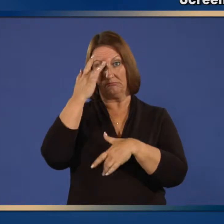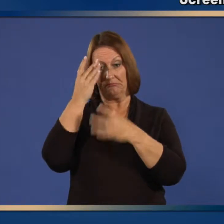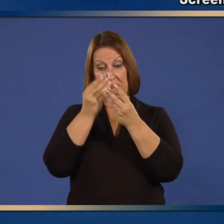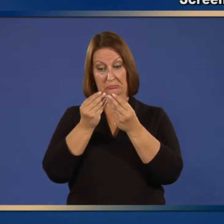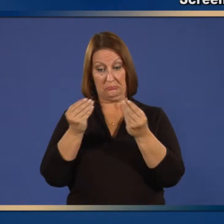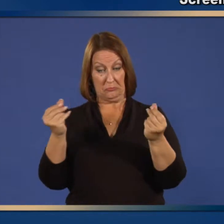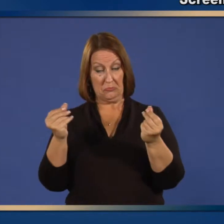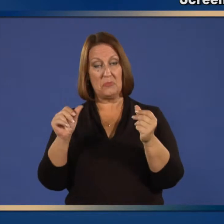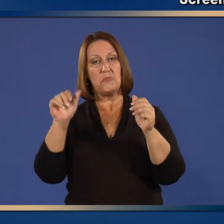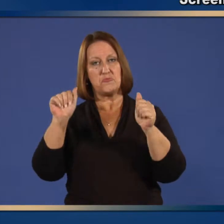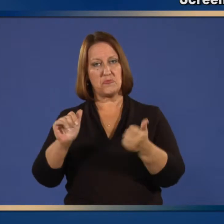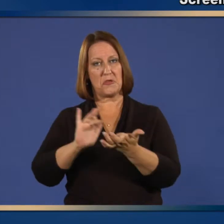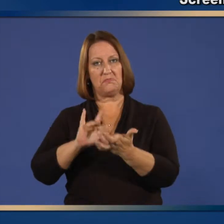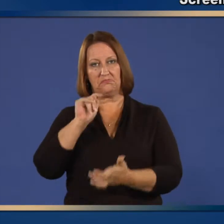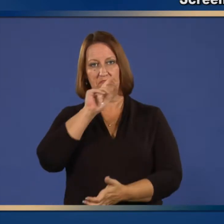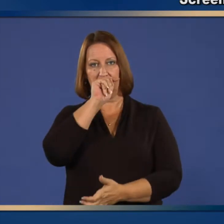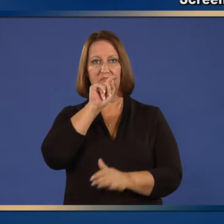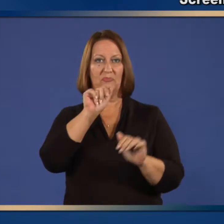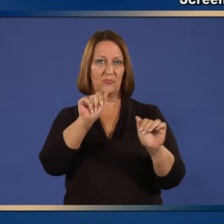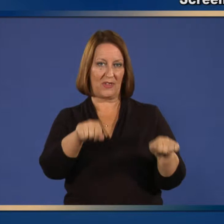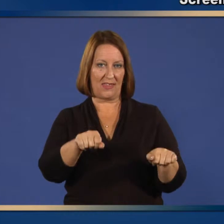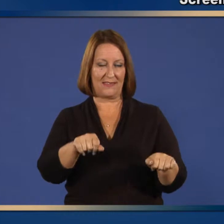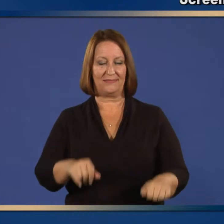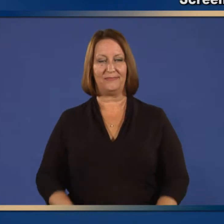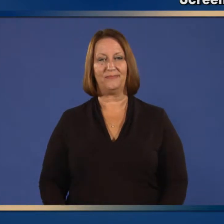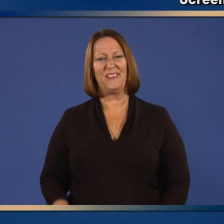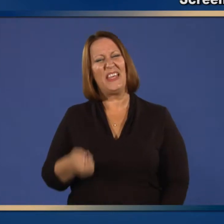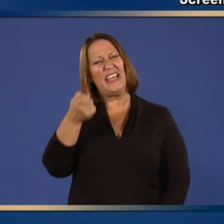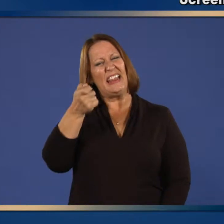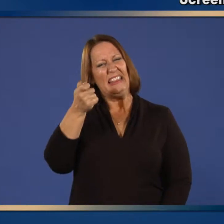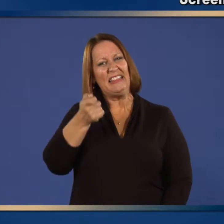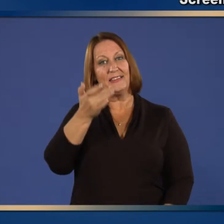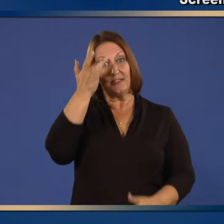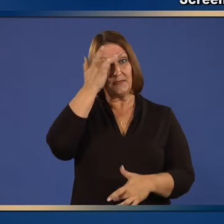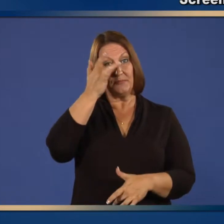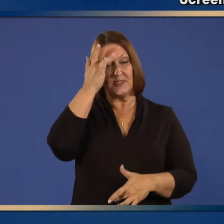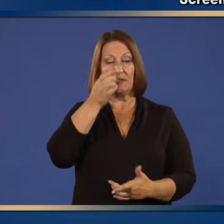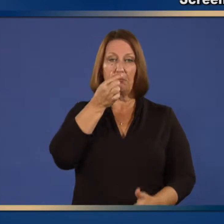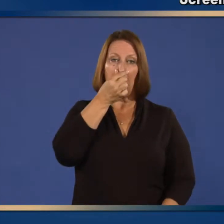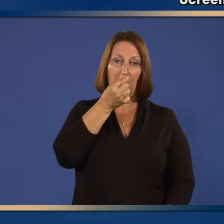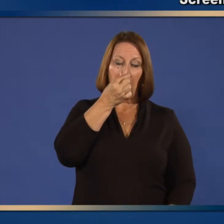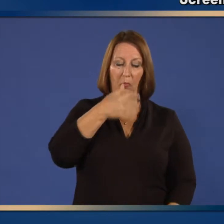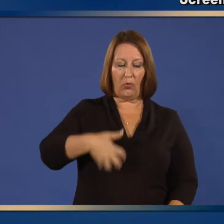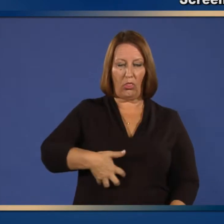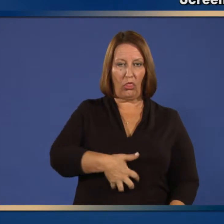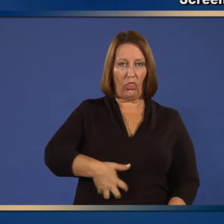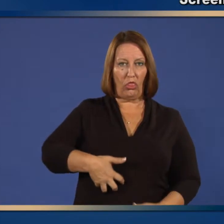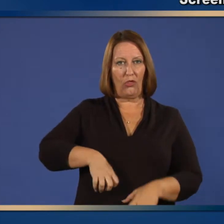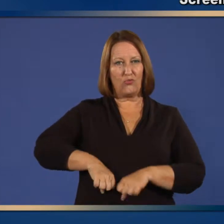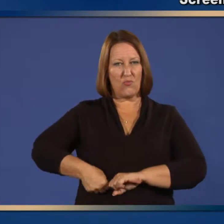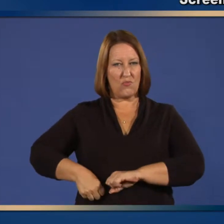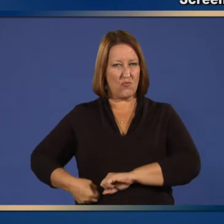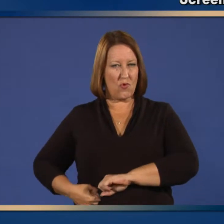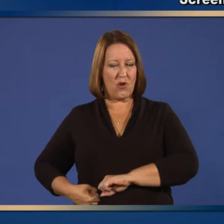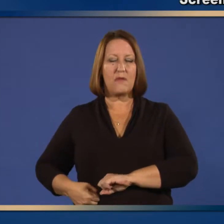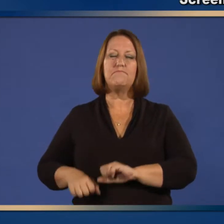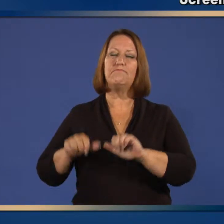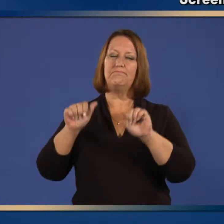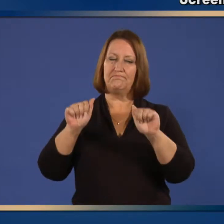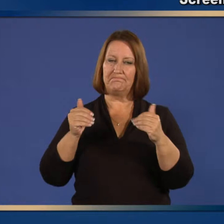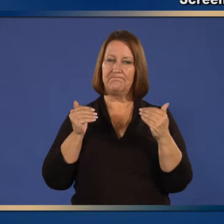3. illnesses with or without fever do not contraindicate